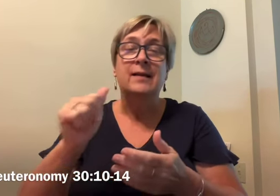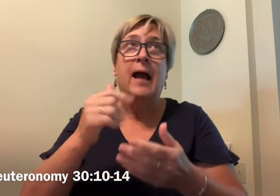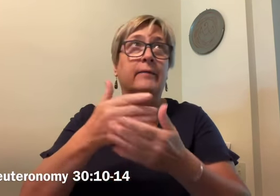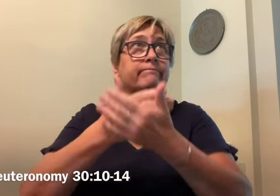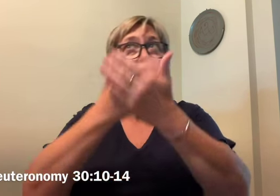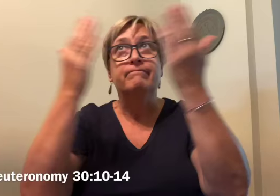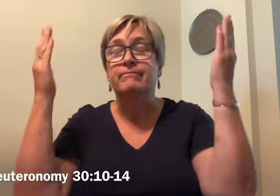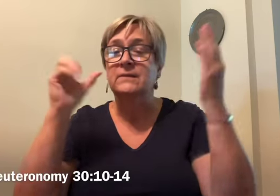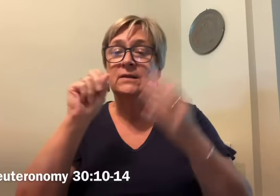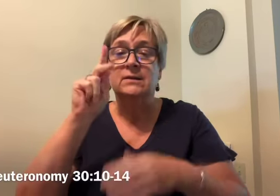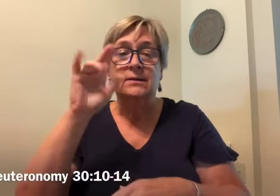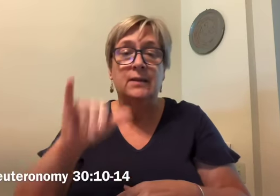for you.